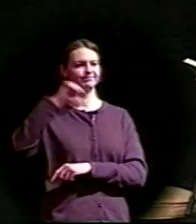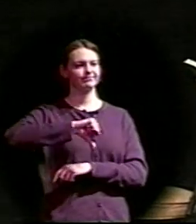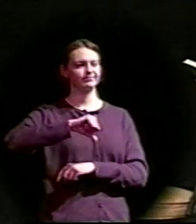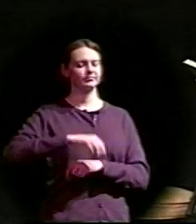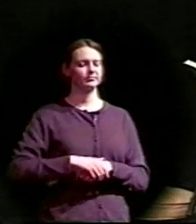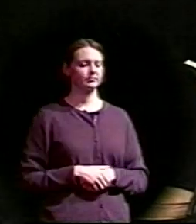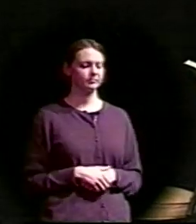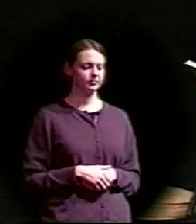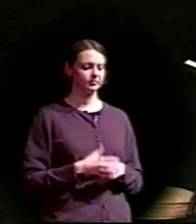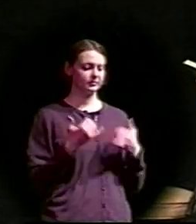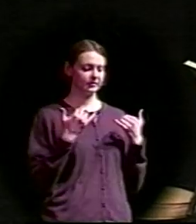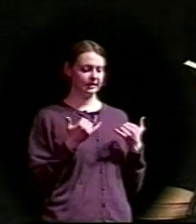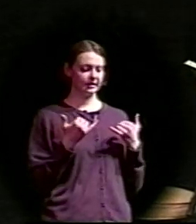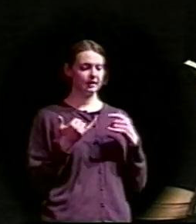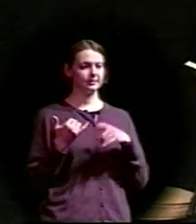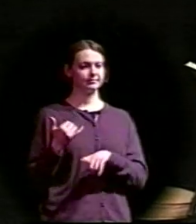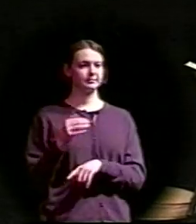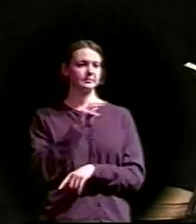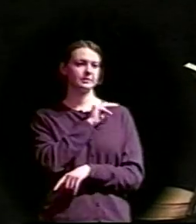Minnie's fifth birthday. God bless her.